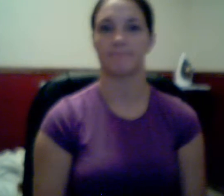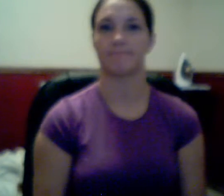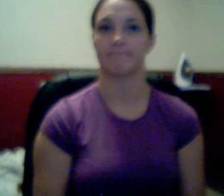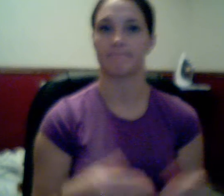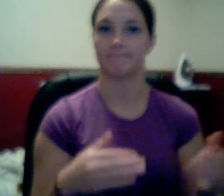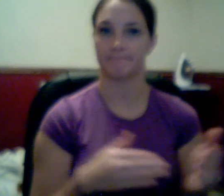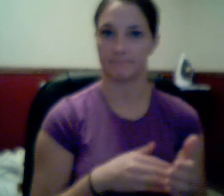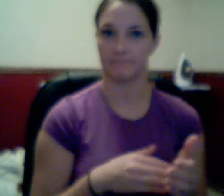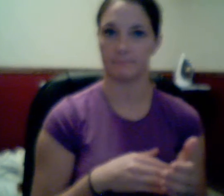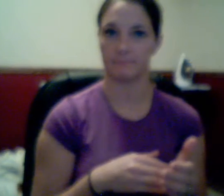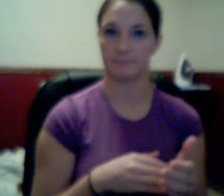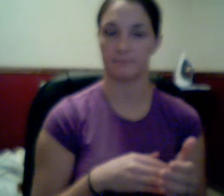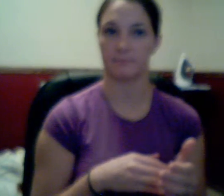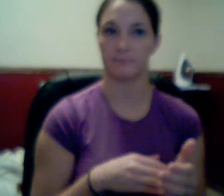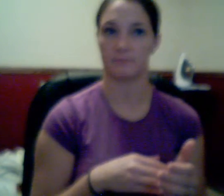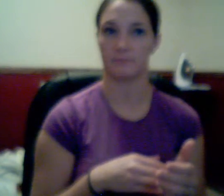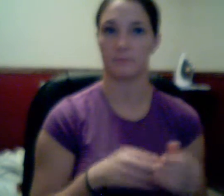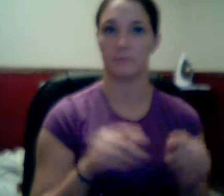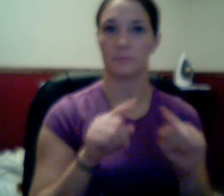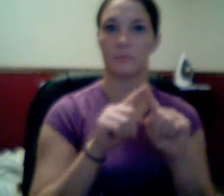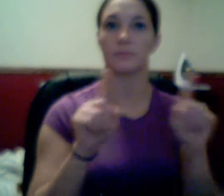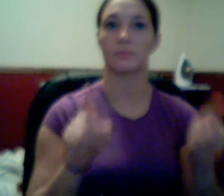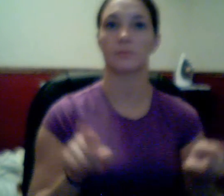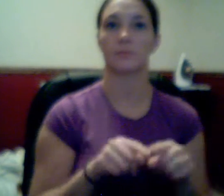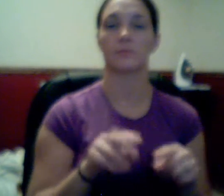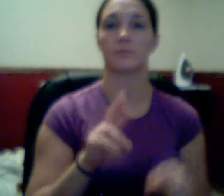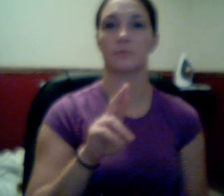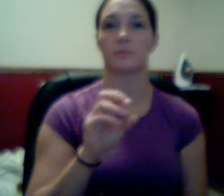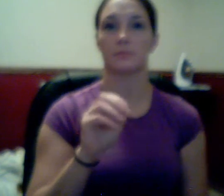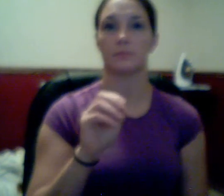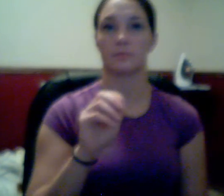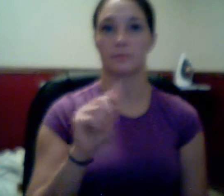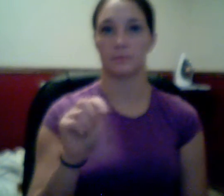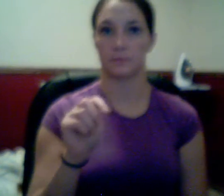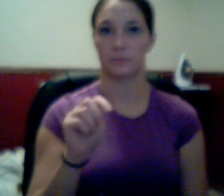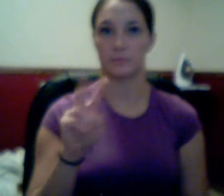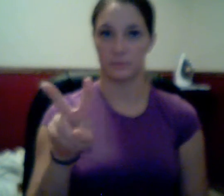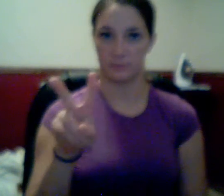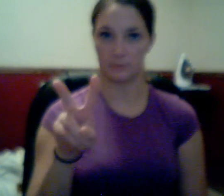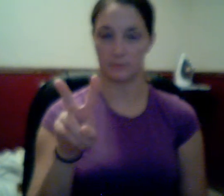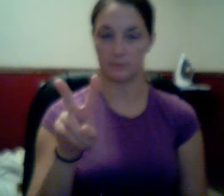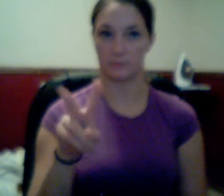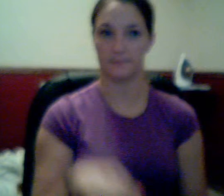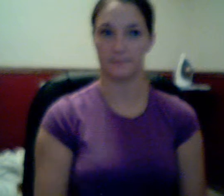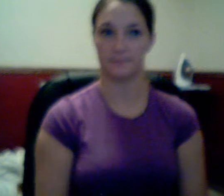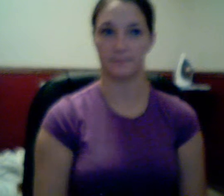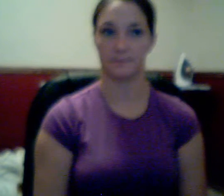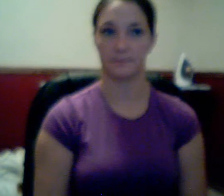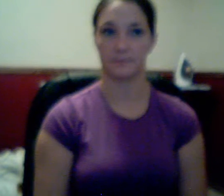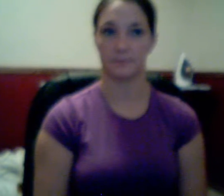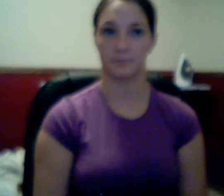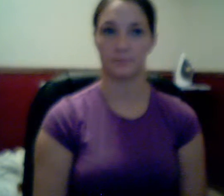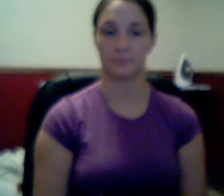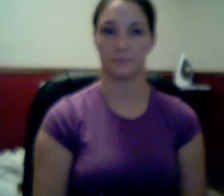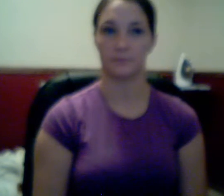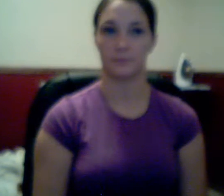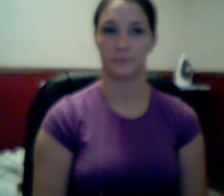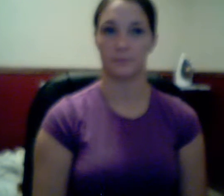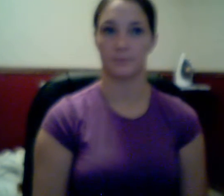earlier. So, the square root of two, on the calculator, we can go second, and then press the x-square key, because you want the second function that's